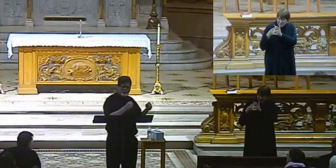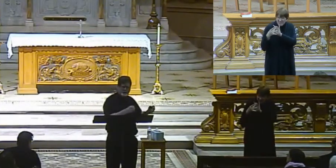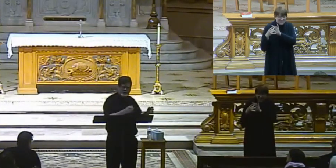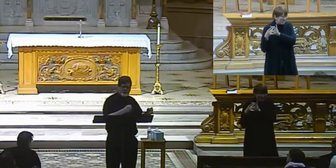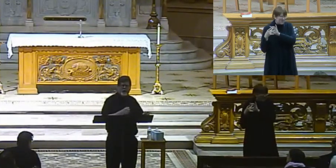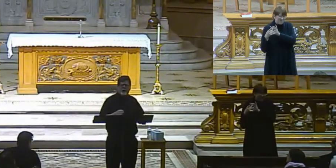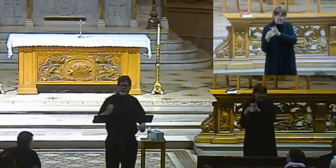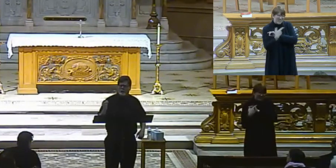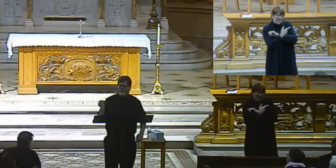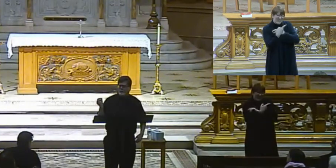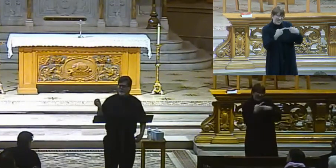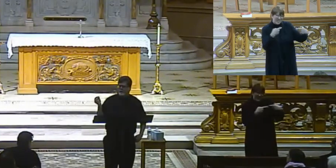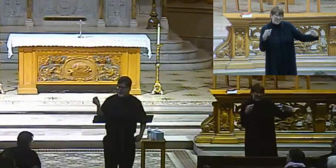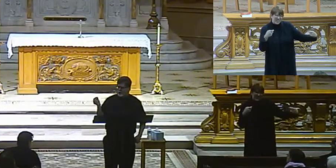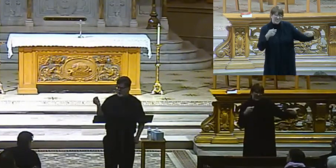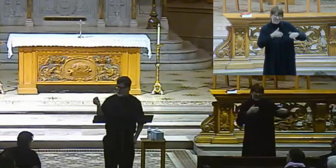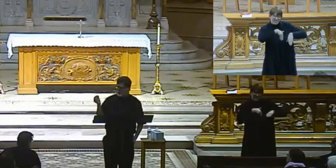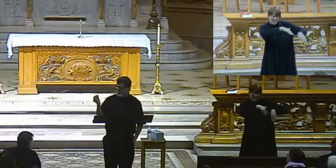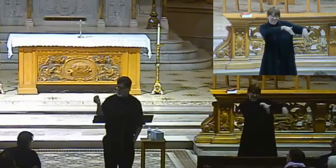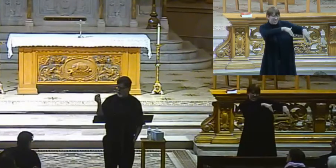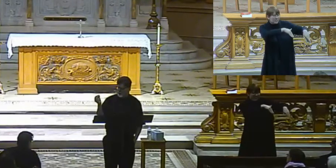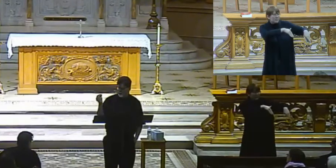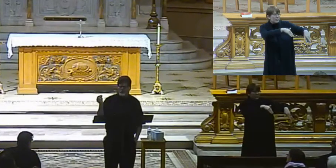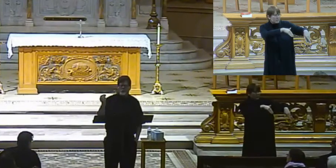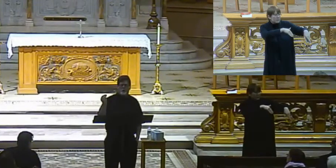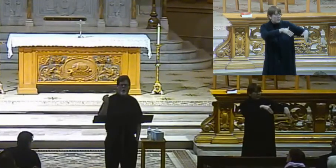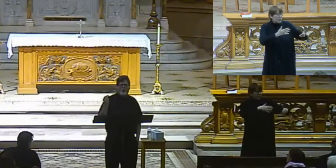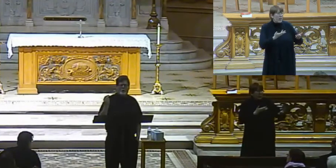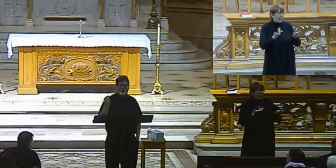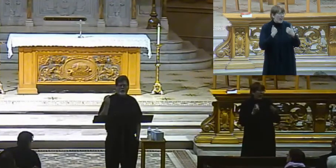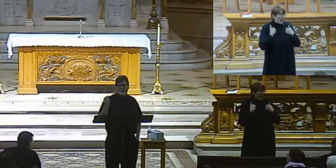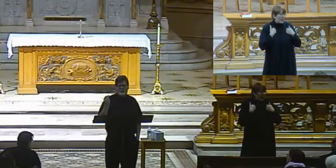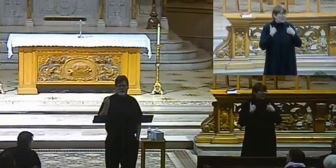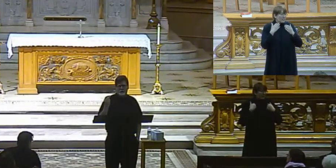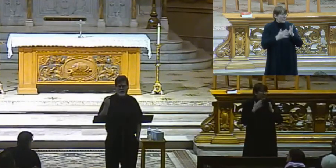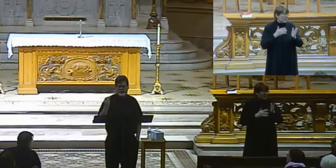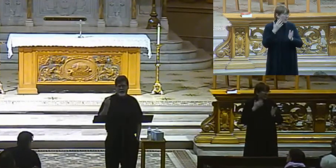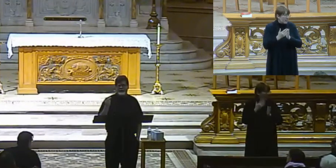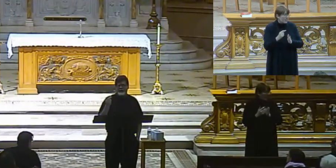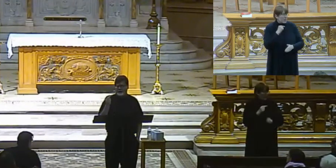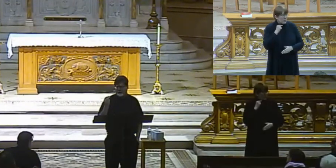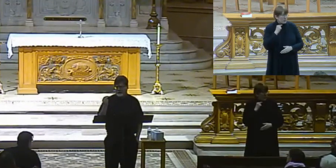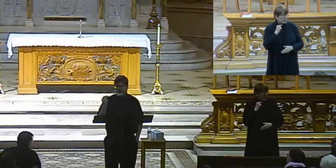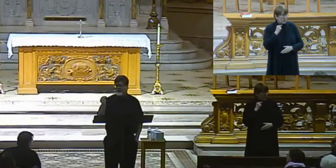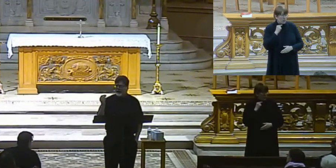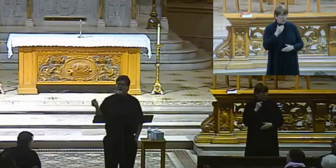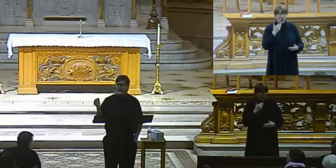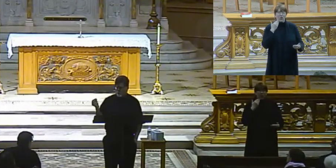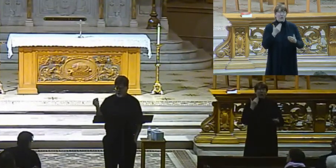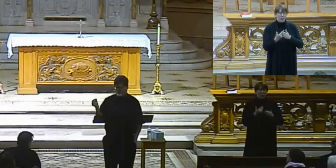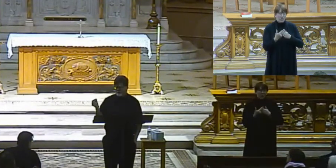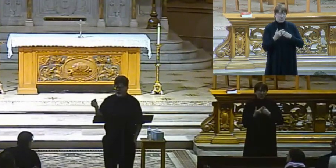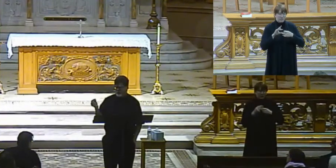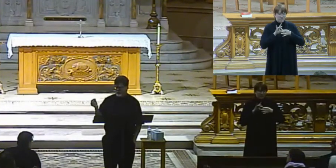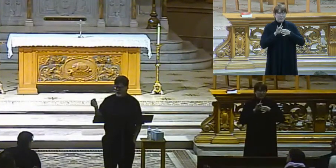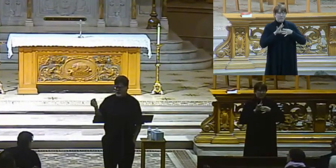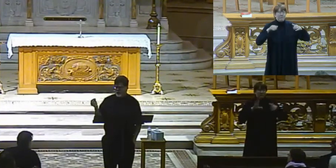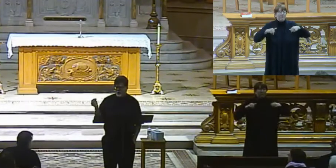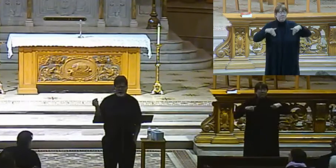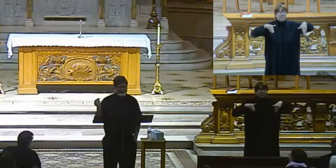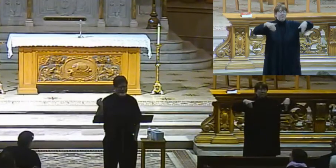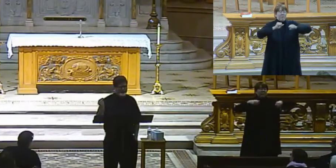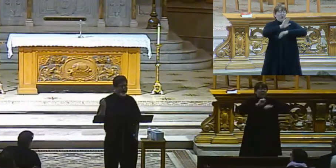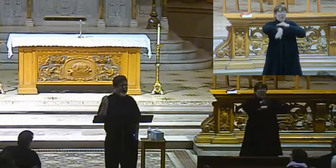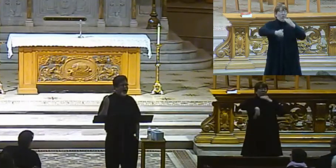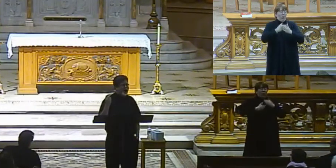really against them. There are those few unique pastors who, what they're really good at is alienating everyone, all right? And